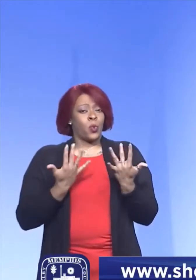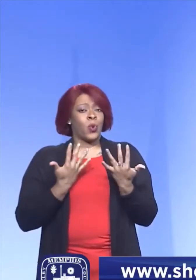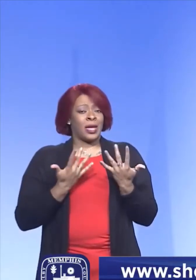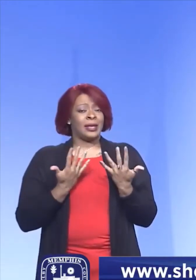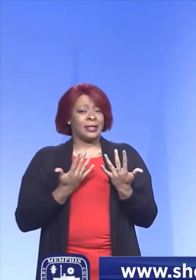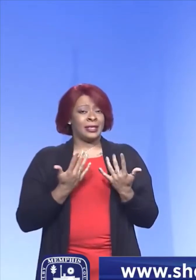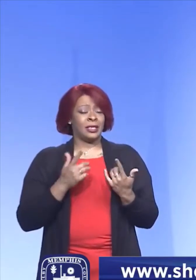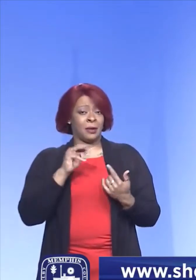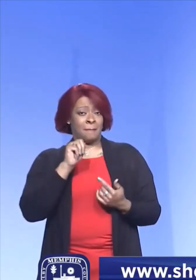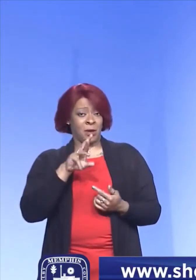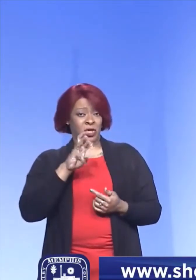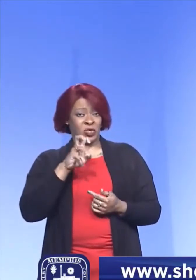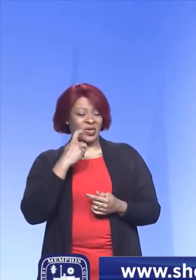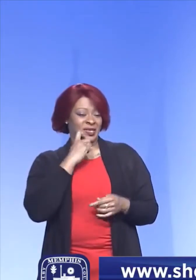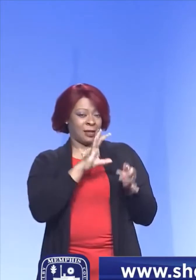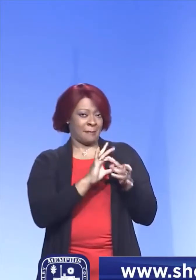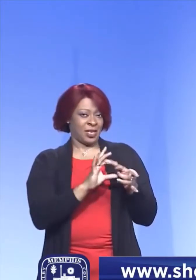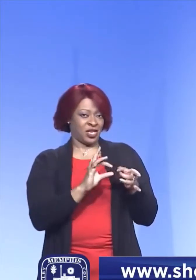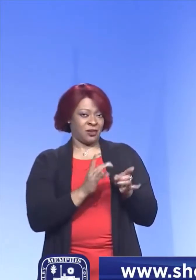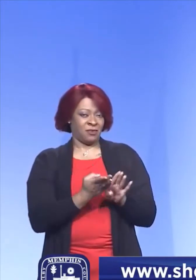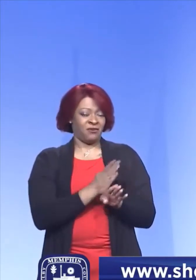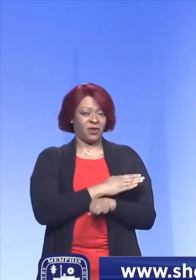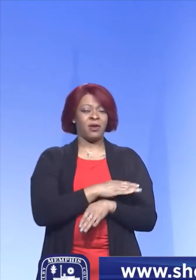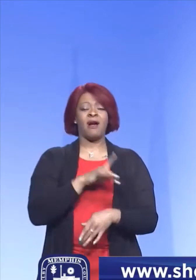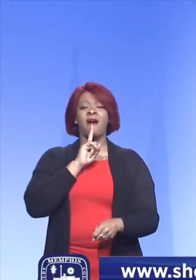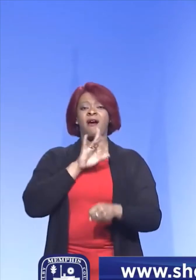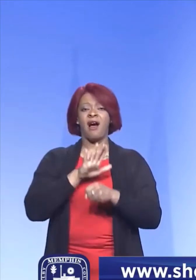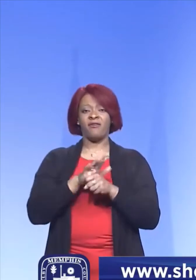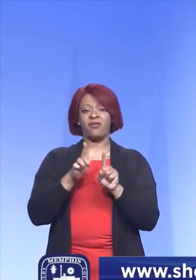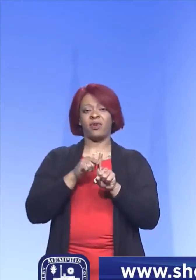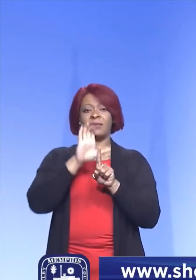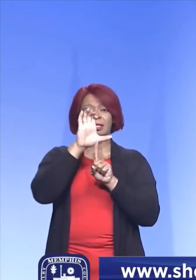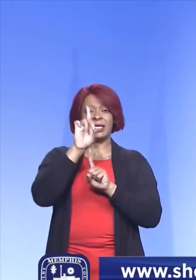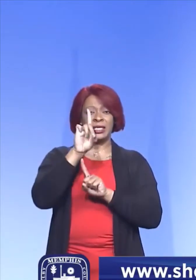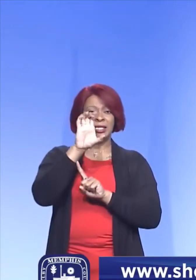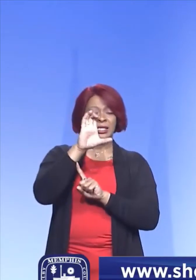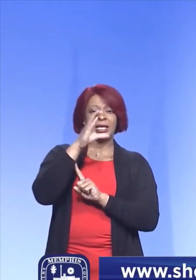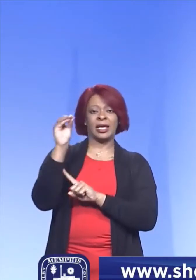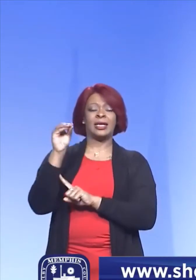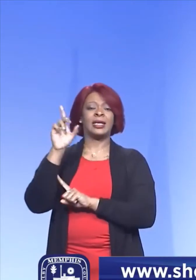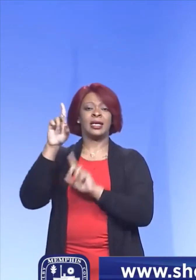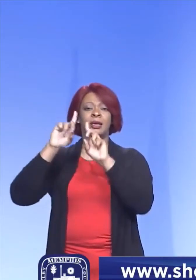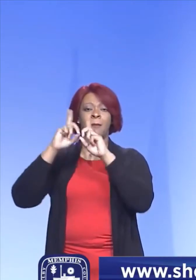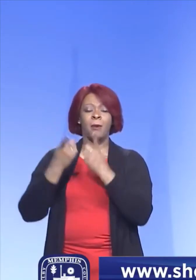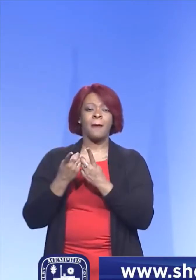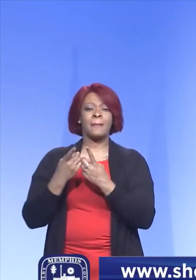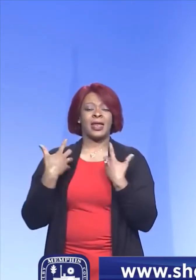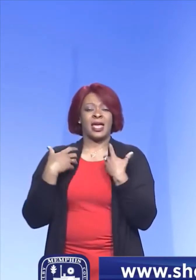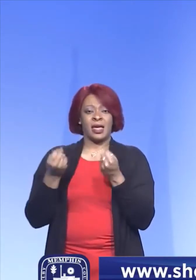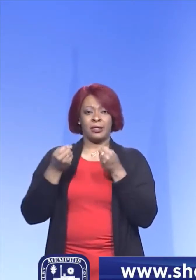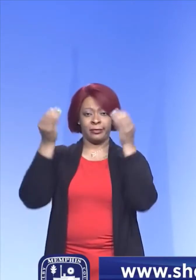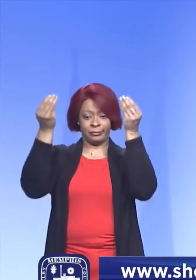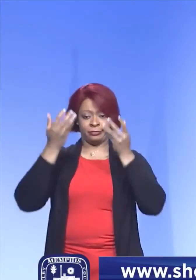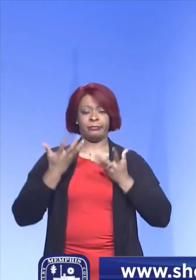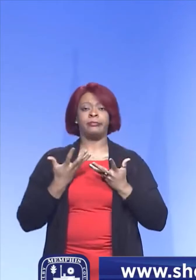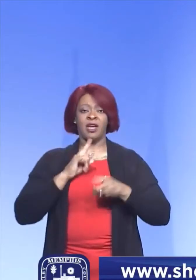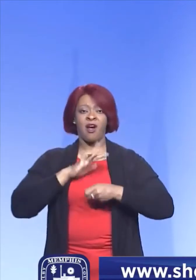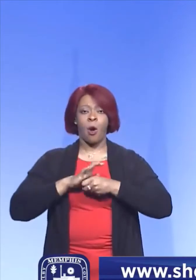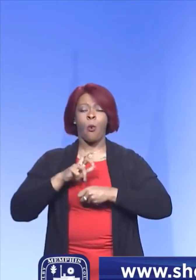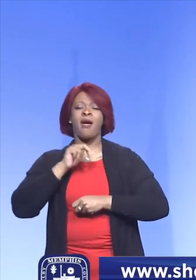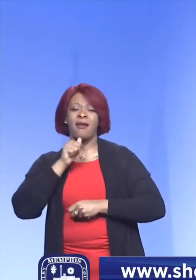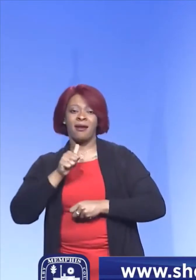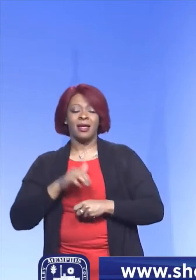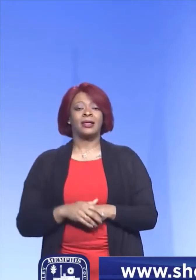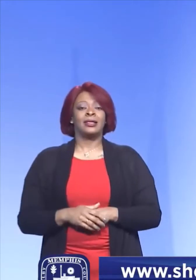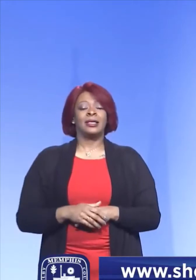as Mr. Sweat indicated, confirmation from the CDC and Department of Health. But nevertheless,